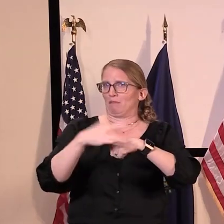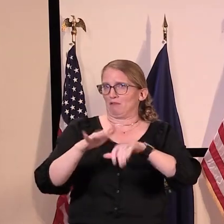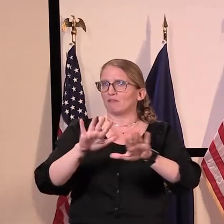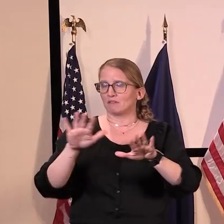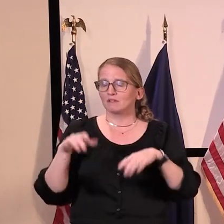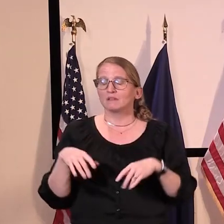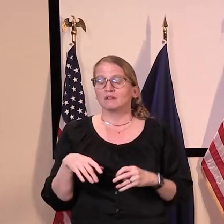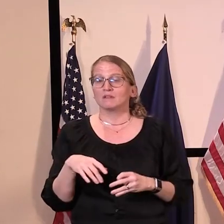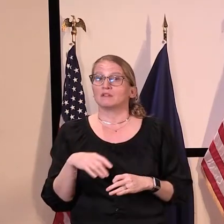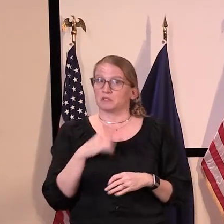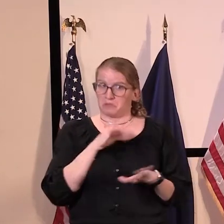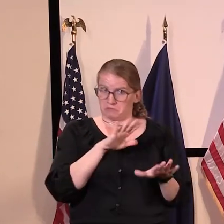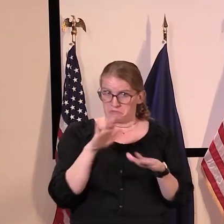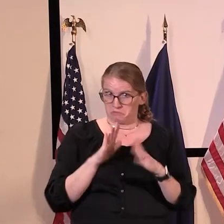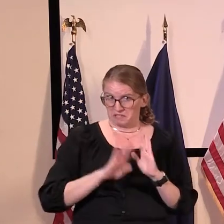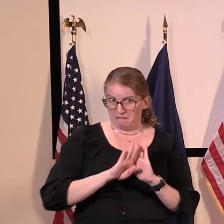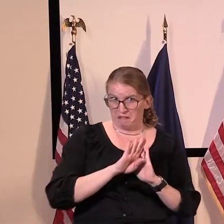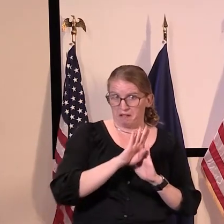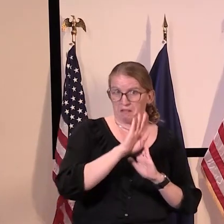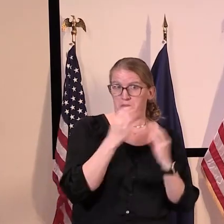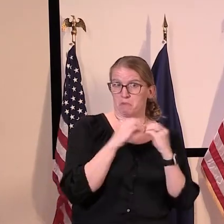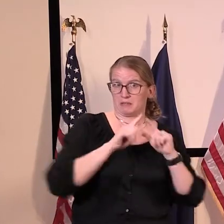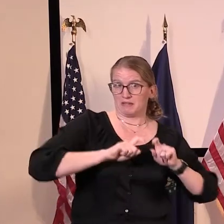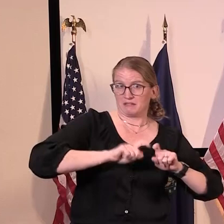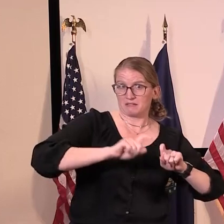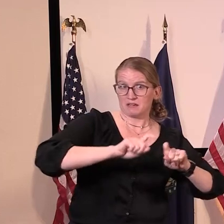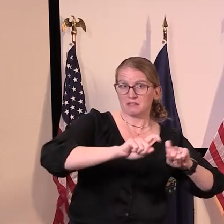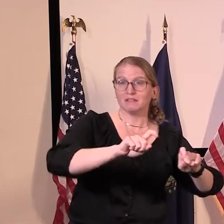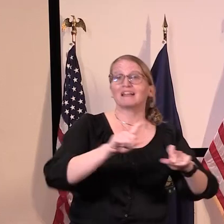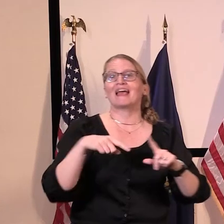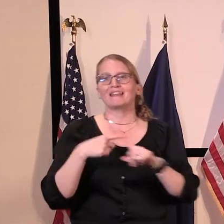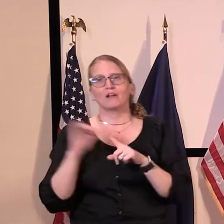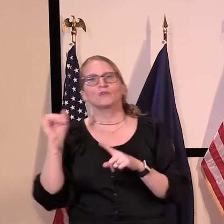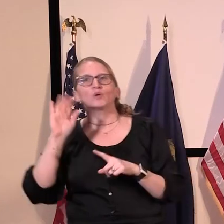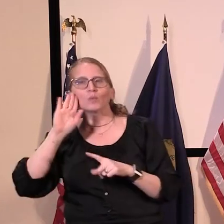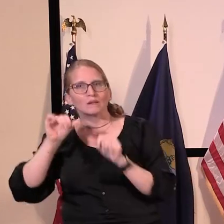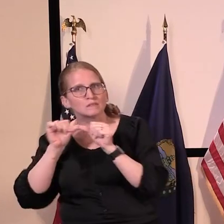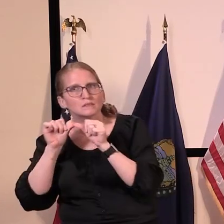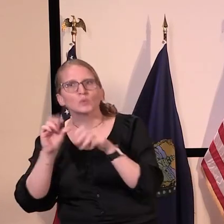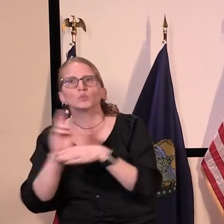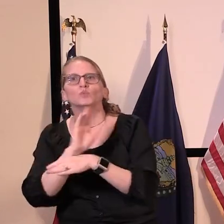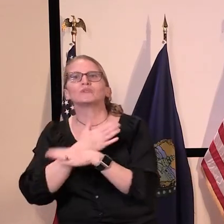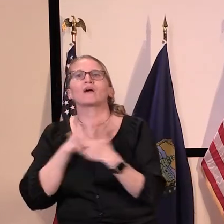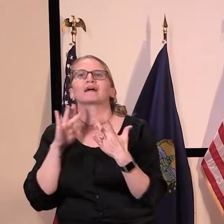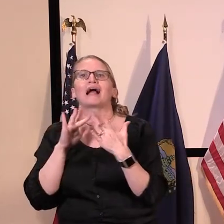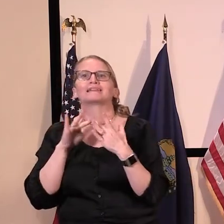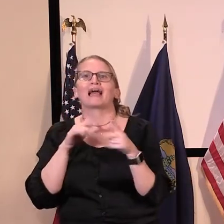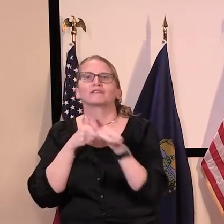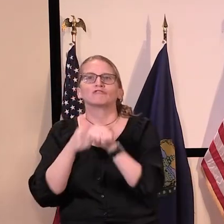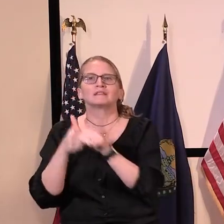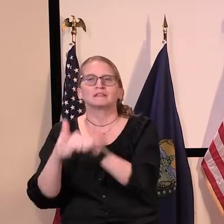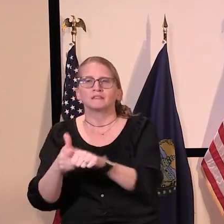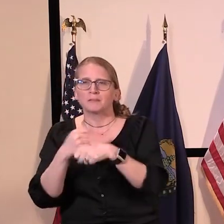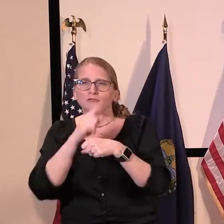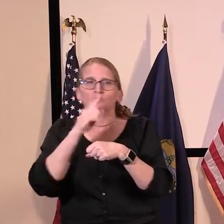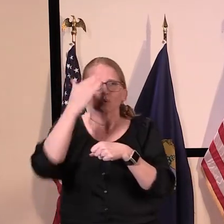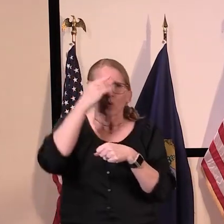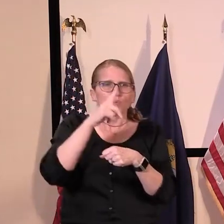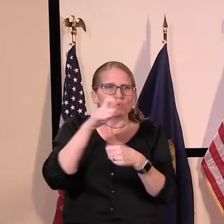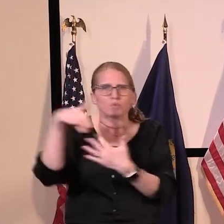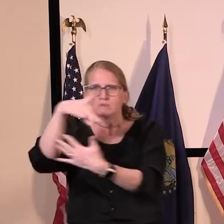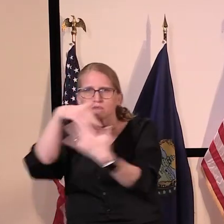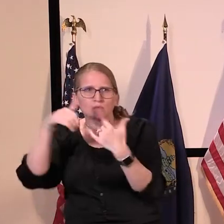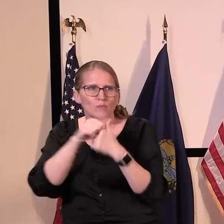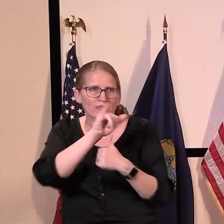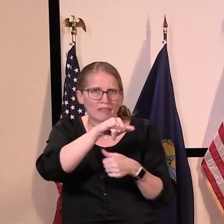followed up by building upon our strong contact tracing program. Fourth, we'll find ways